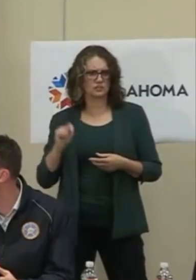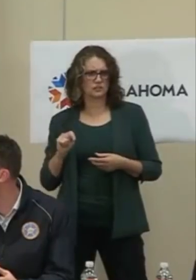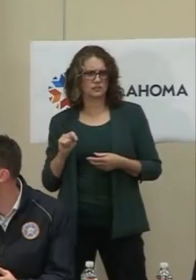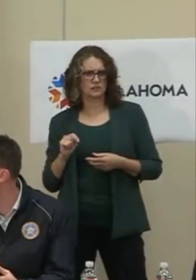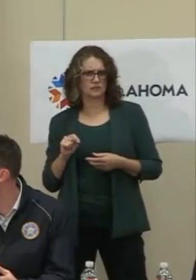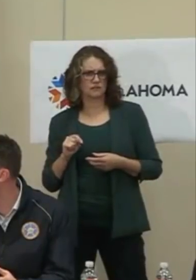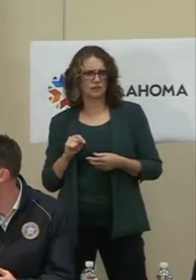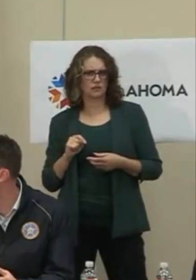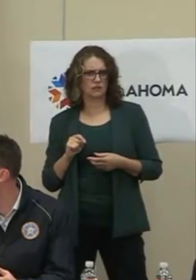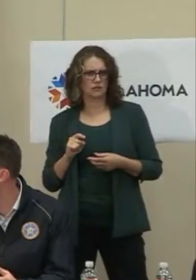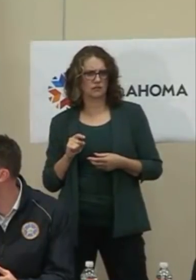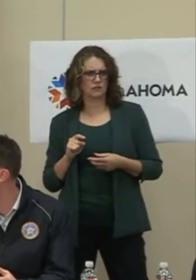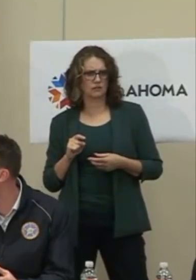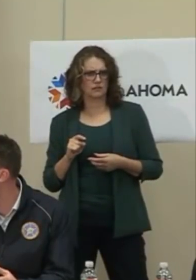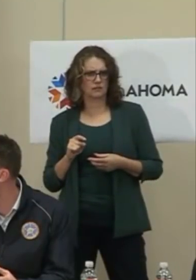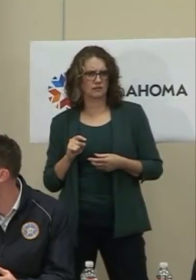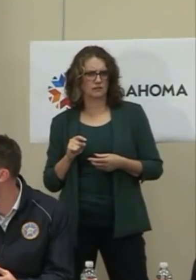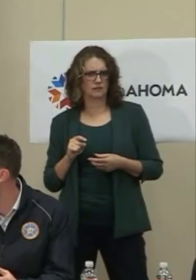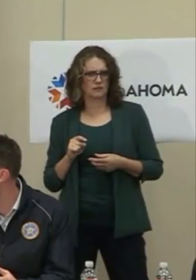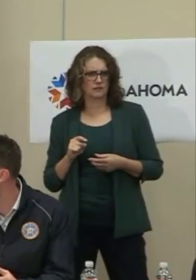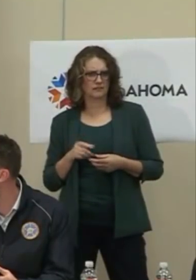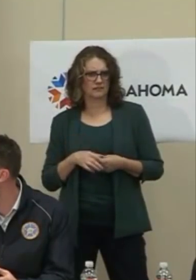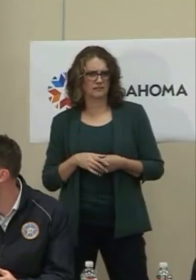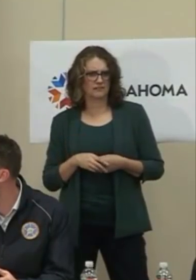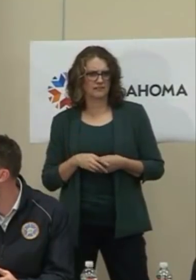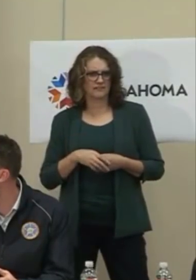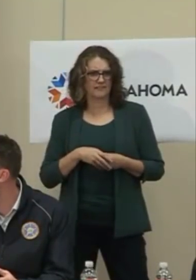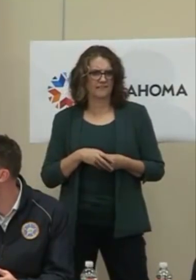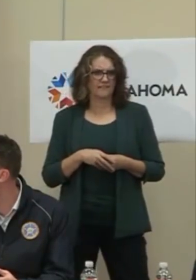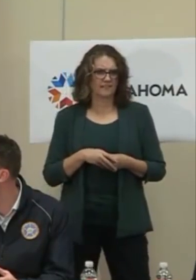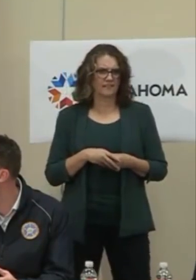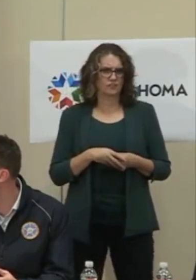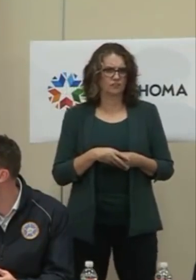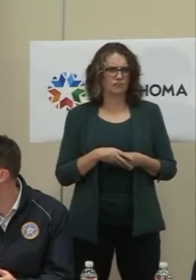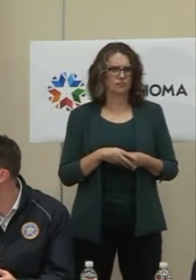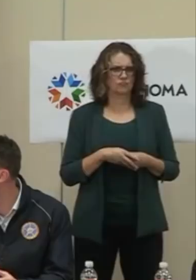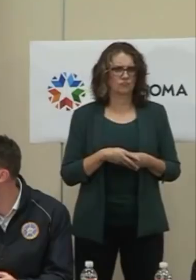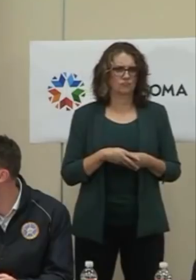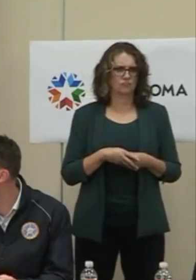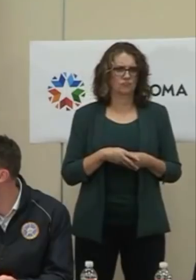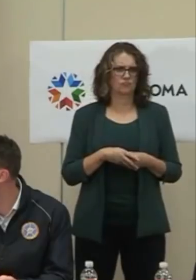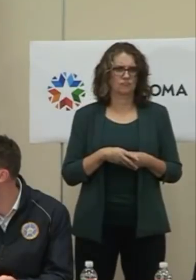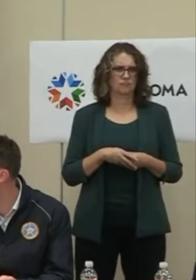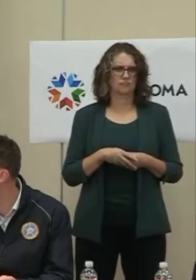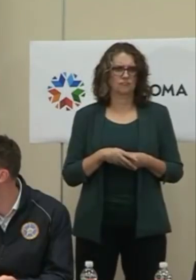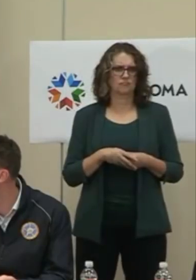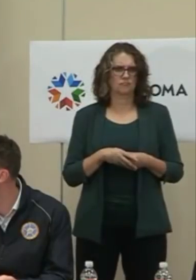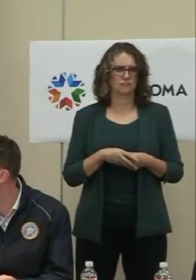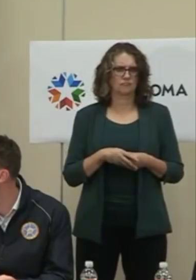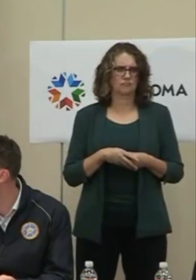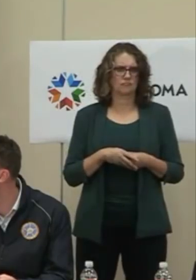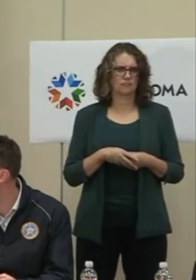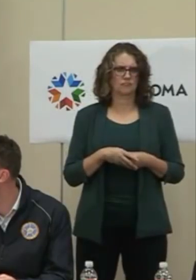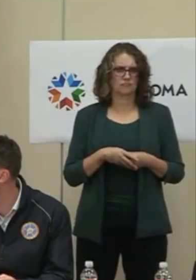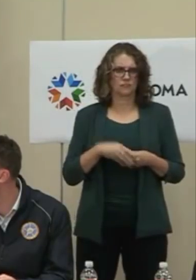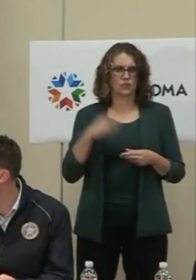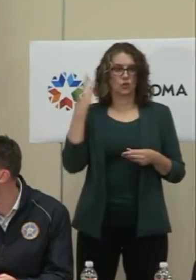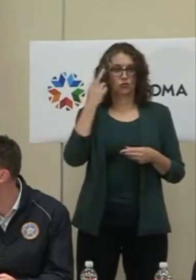folks that we have, members of the National Guard that we have mobilized or activated for this emergency is 1917